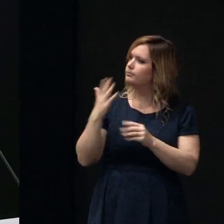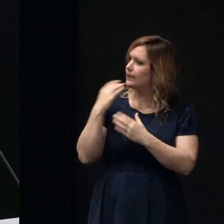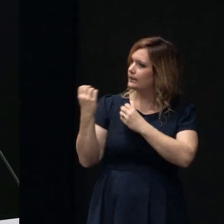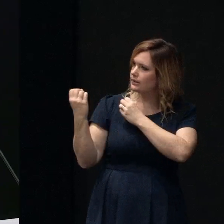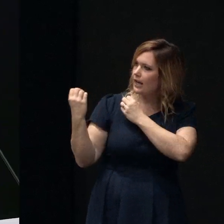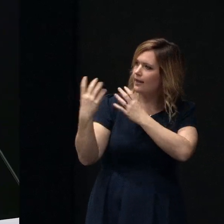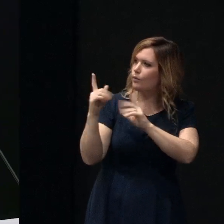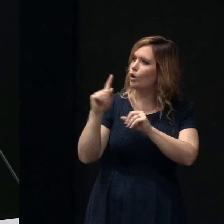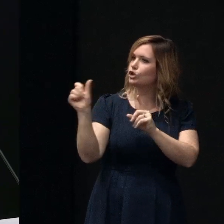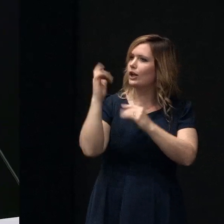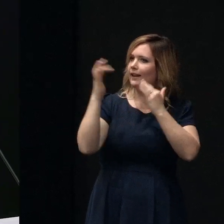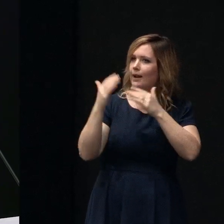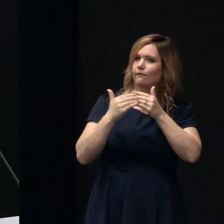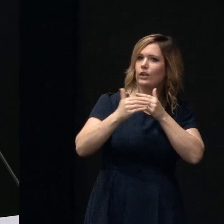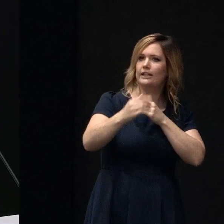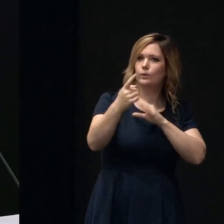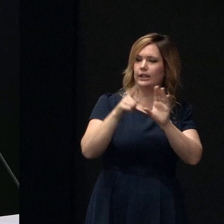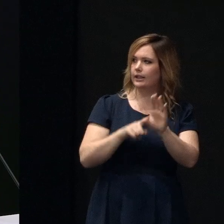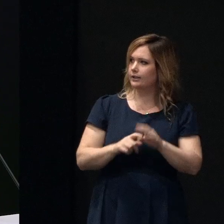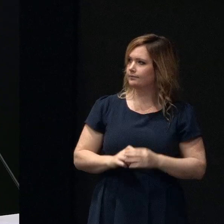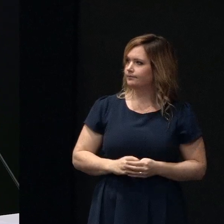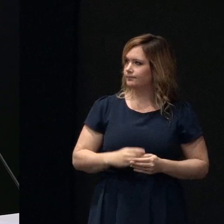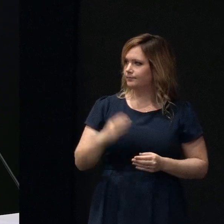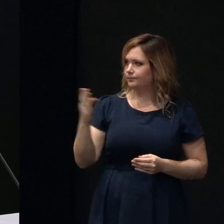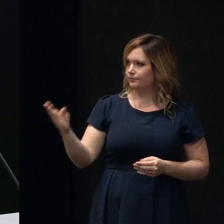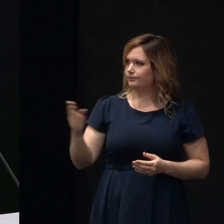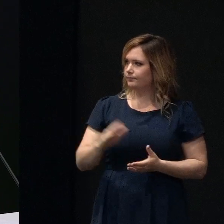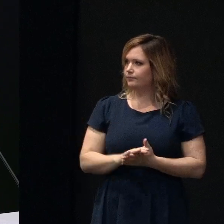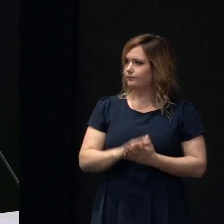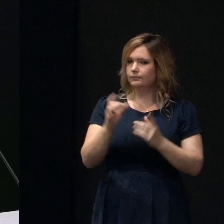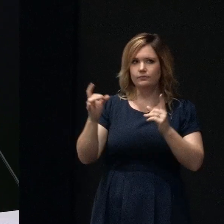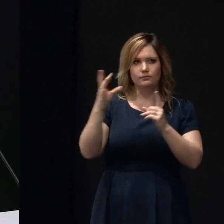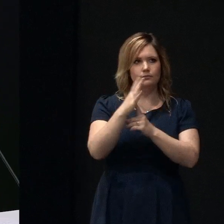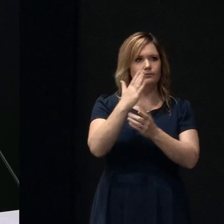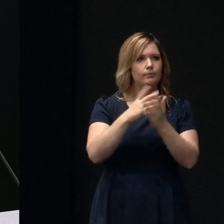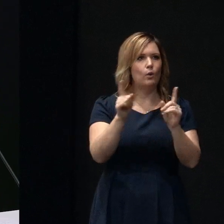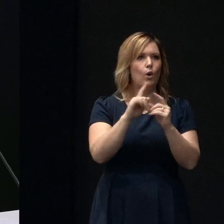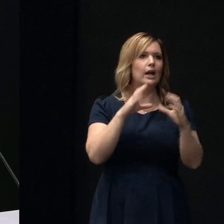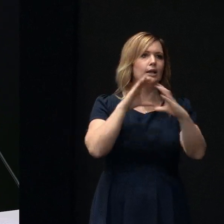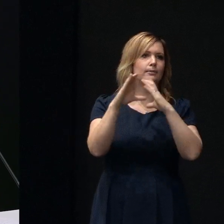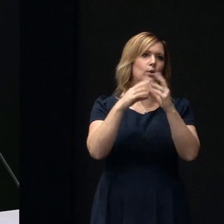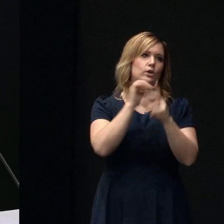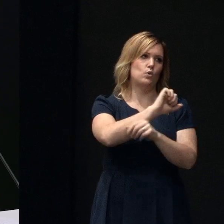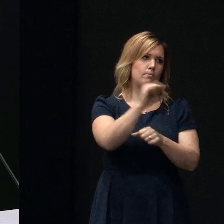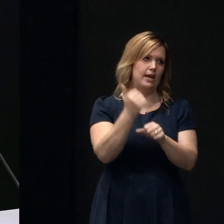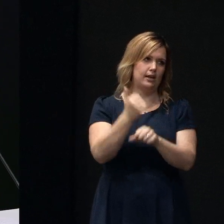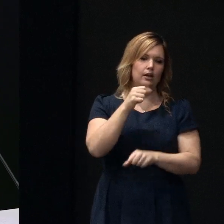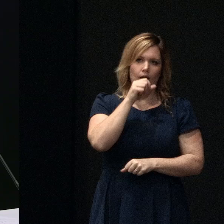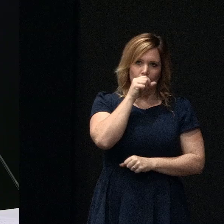thoughts about what they should be thinking about if we start off with you Grant I think the key thing that we've touched on today is communication so